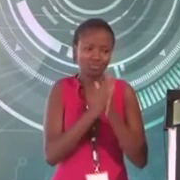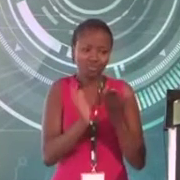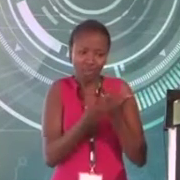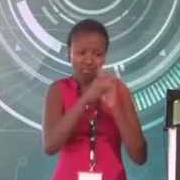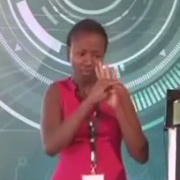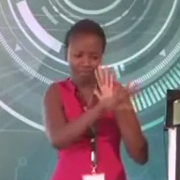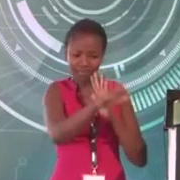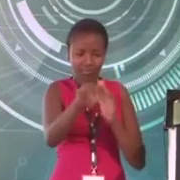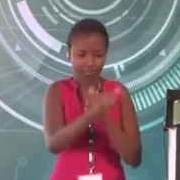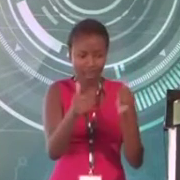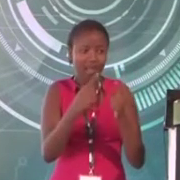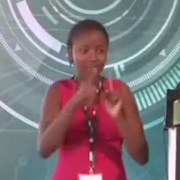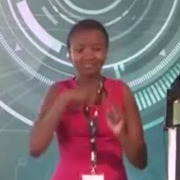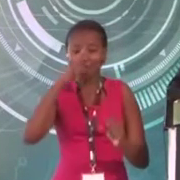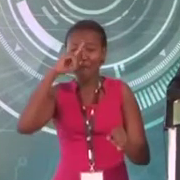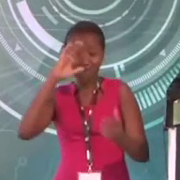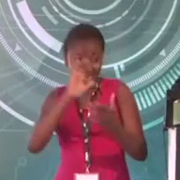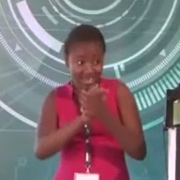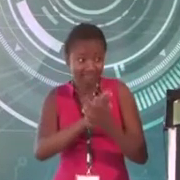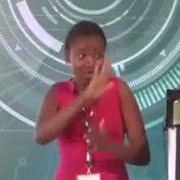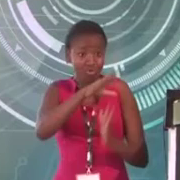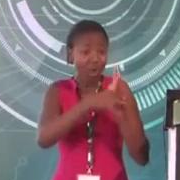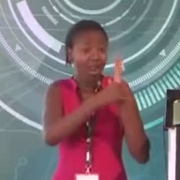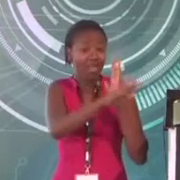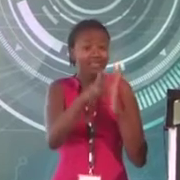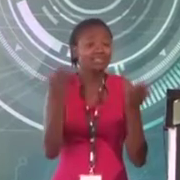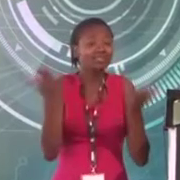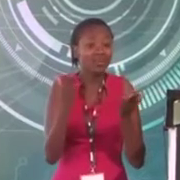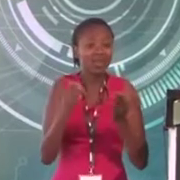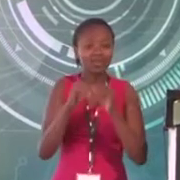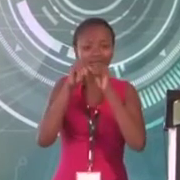your legacy lies in devolution.